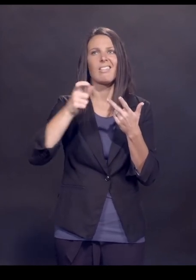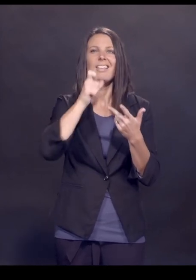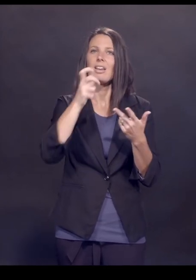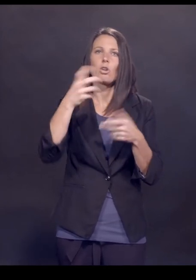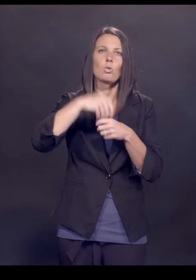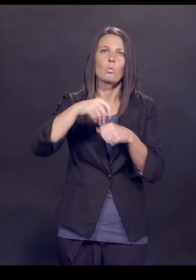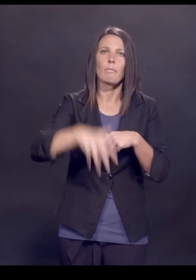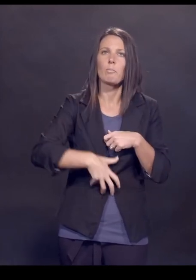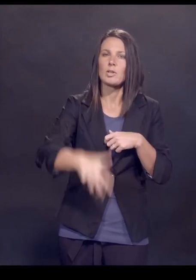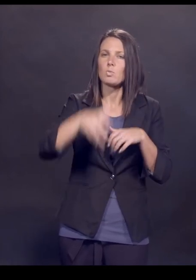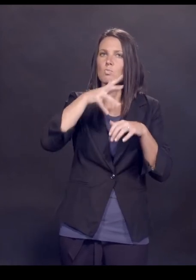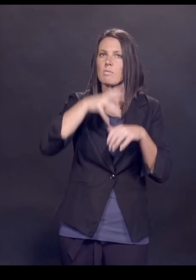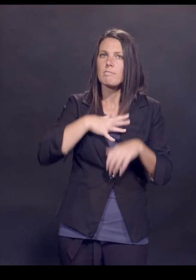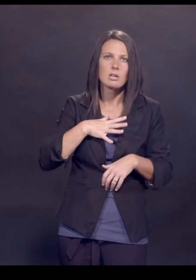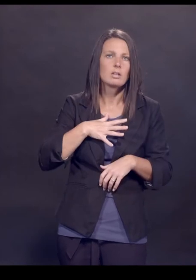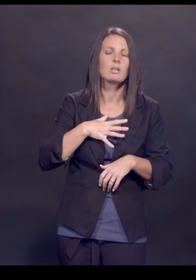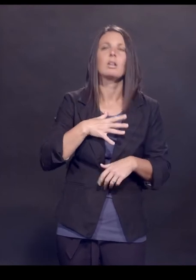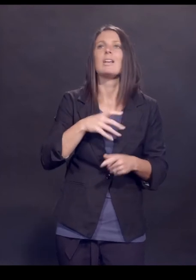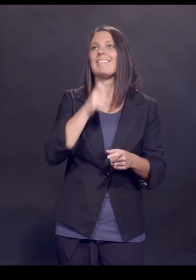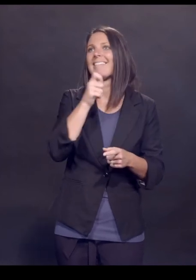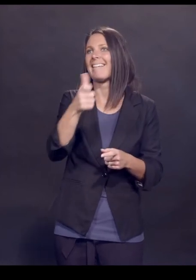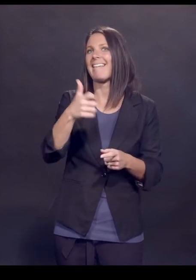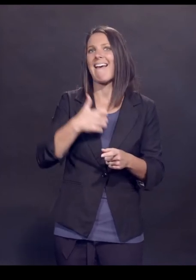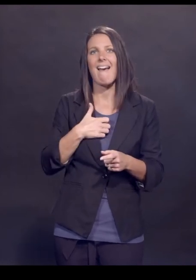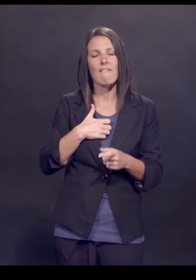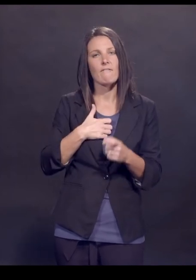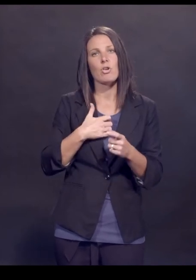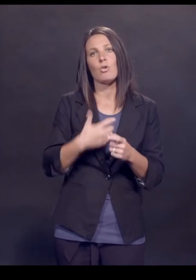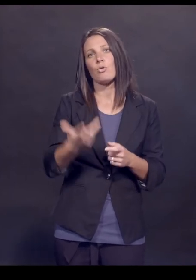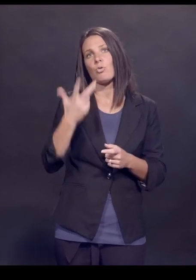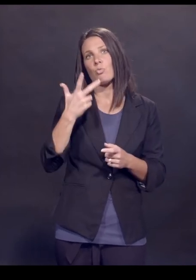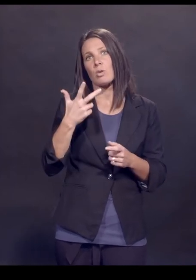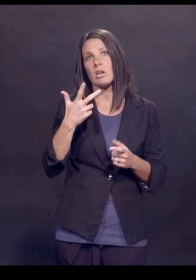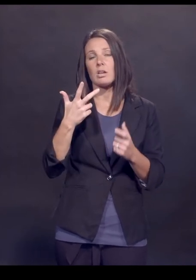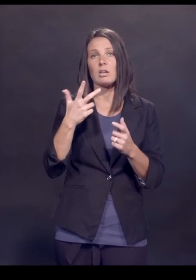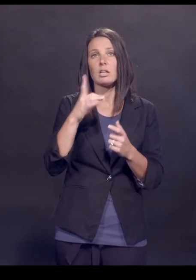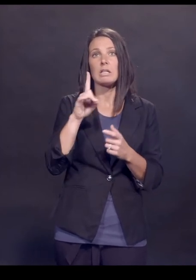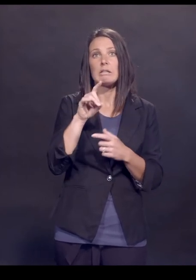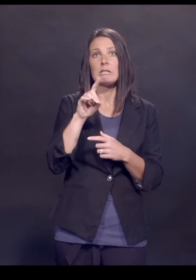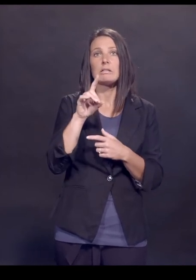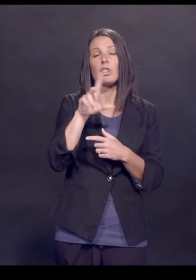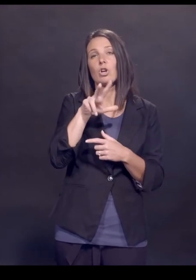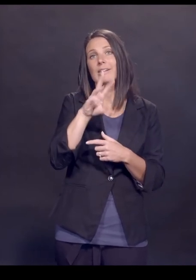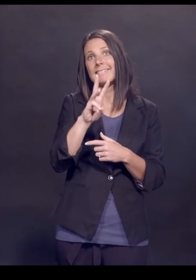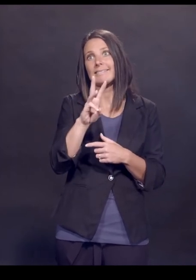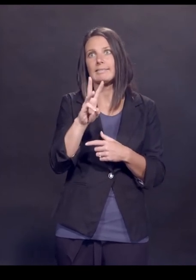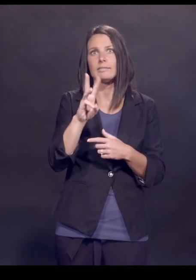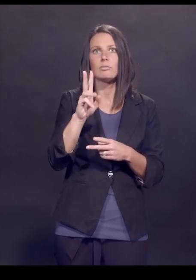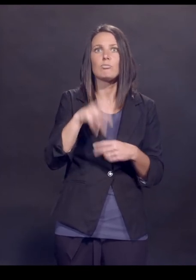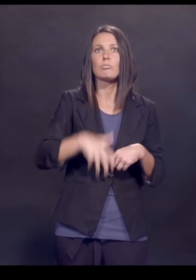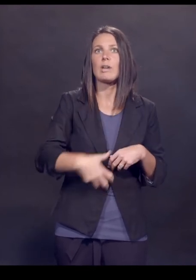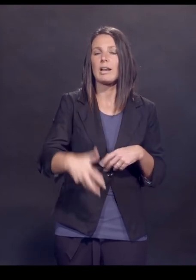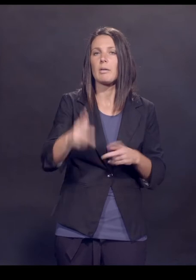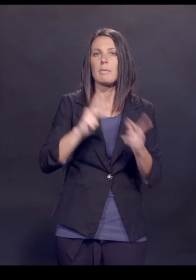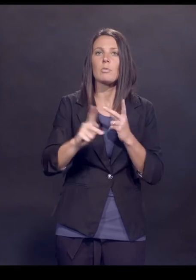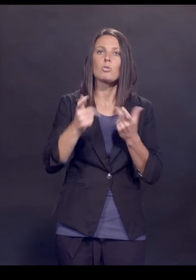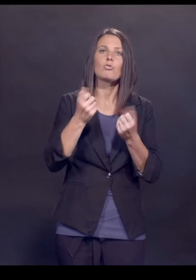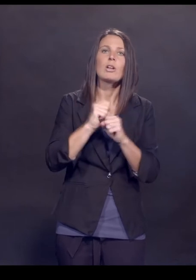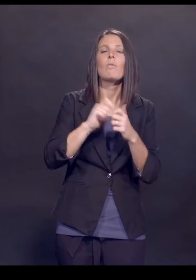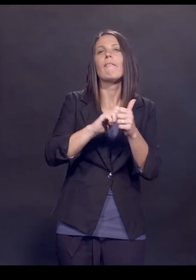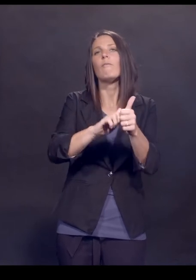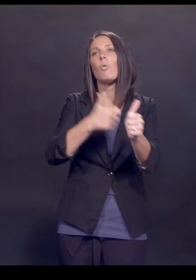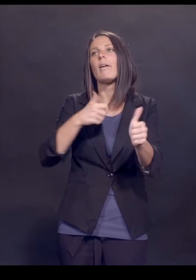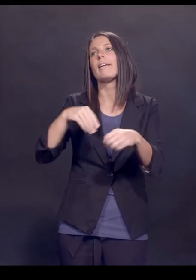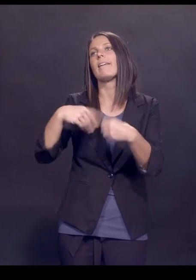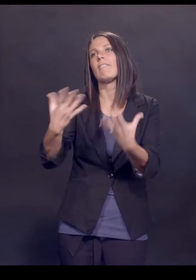pregnant women. There were three dozen pregnancies that happened to occur, but really the companies were trying to avoid giving the vaccine to pregnant women,